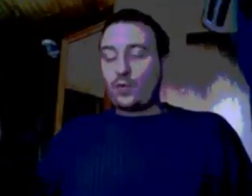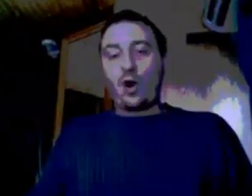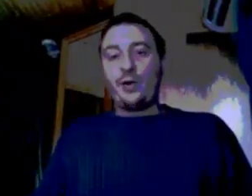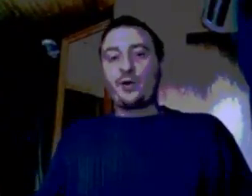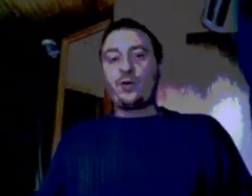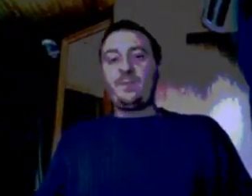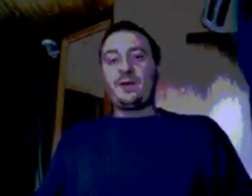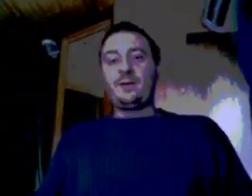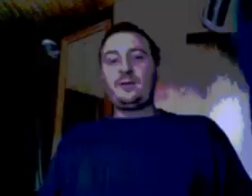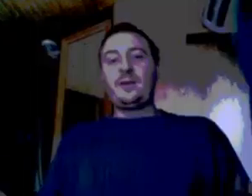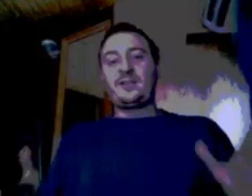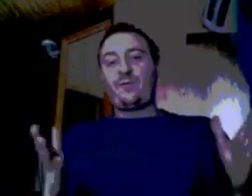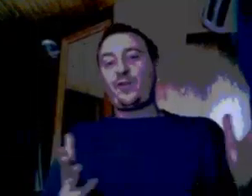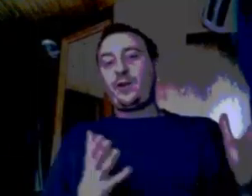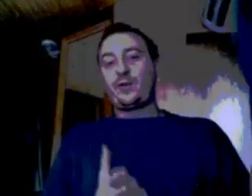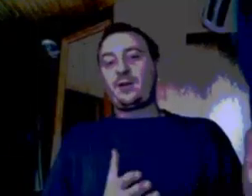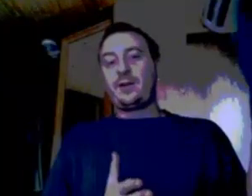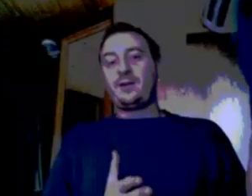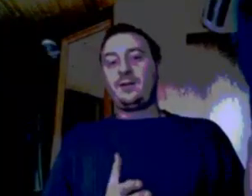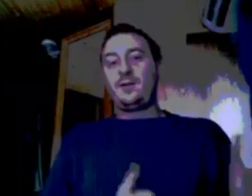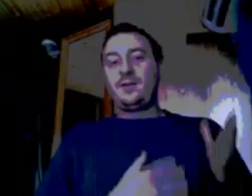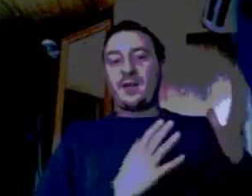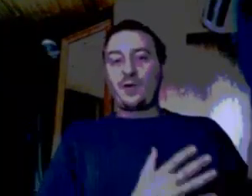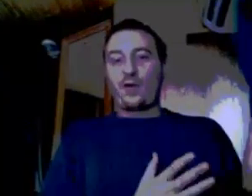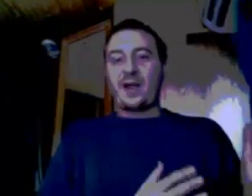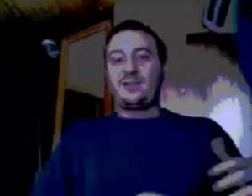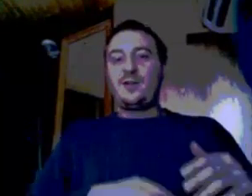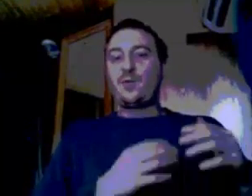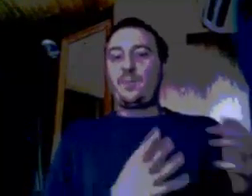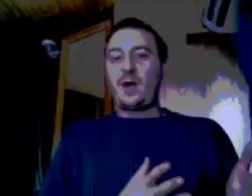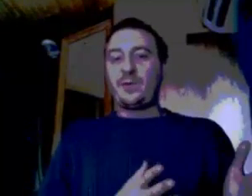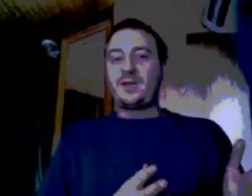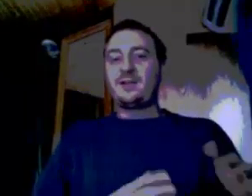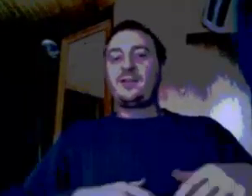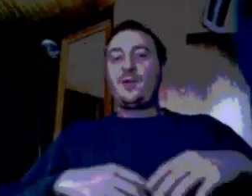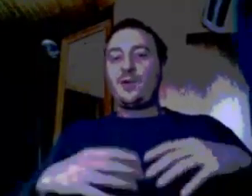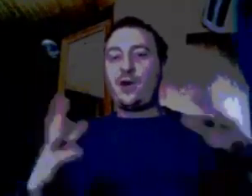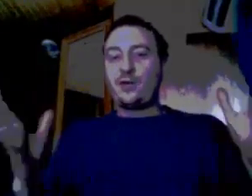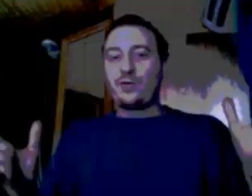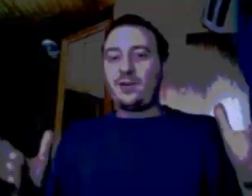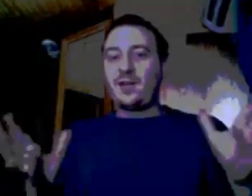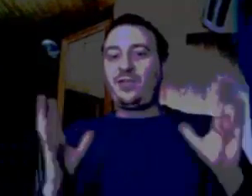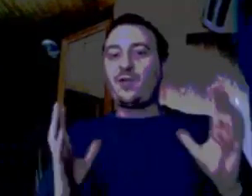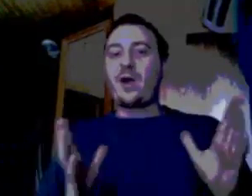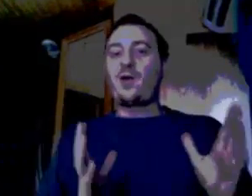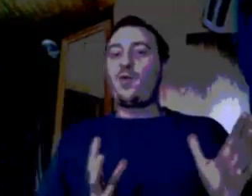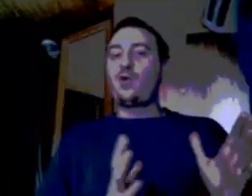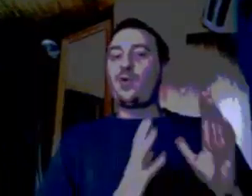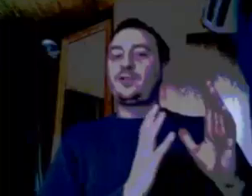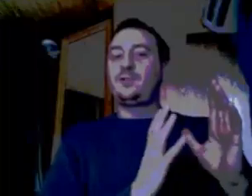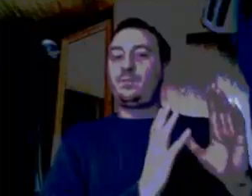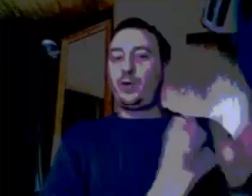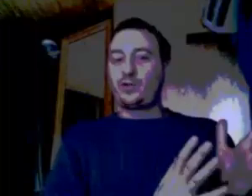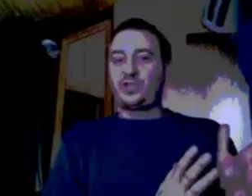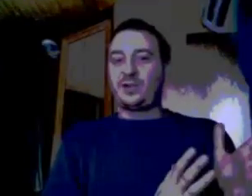we're all in agreement, except for Hillary Clinton. Democrats, Republicans, we all agree that the Iraq war was bullshit,